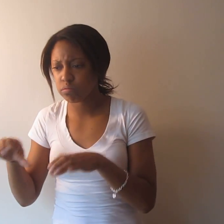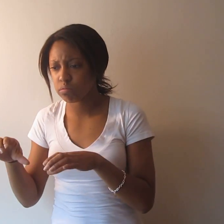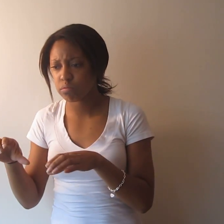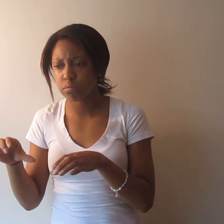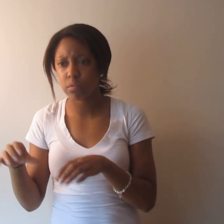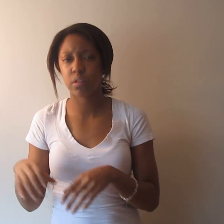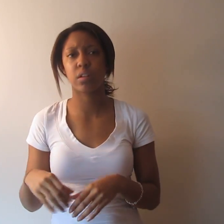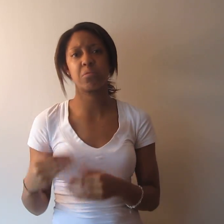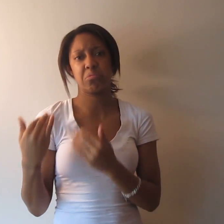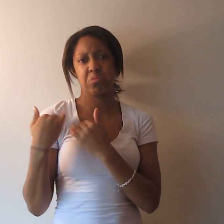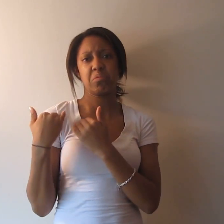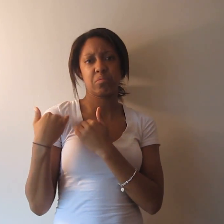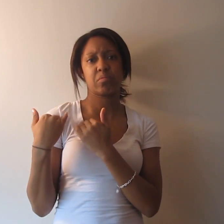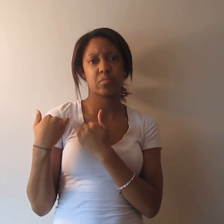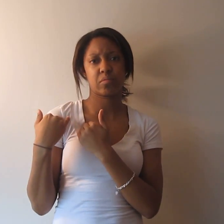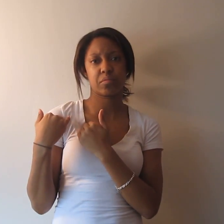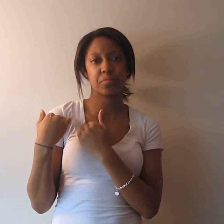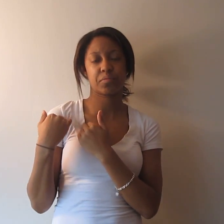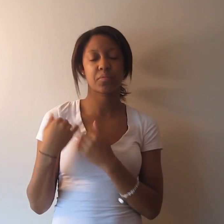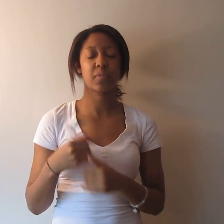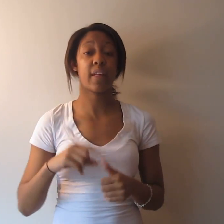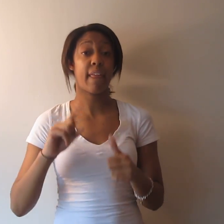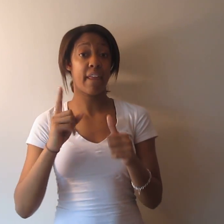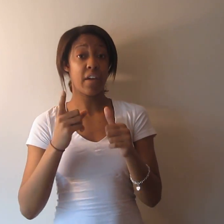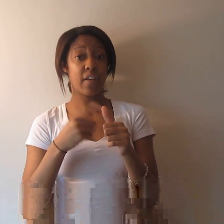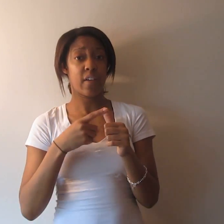First, you have to consider what type of duties it entails.